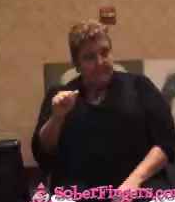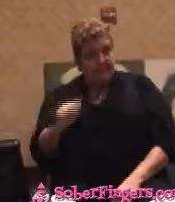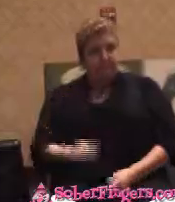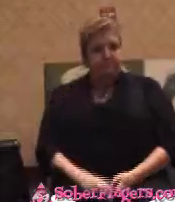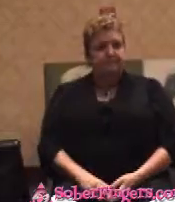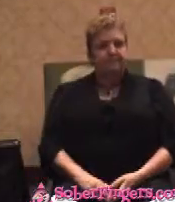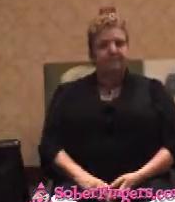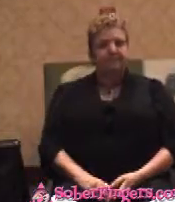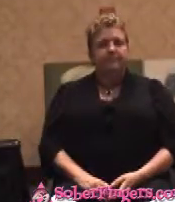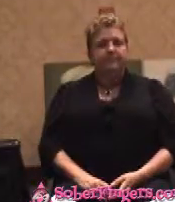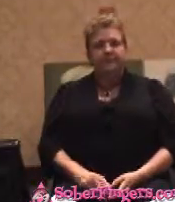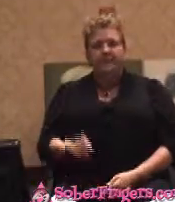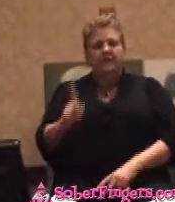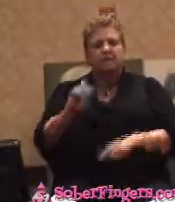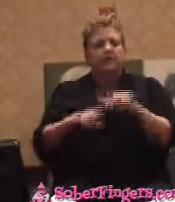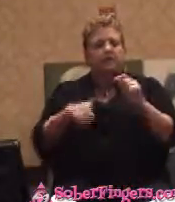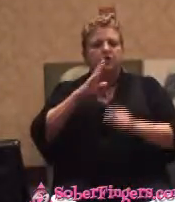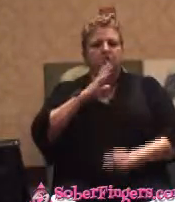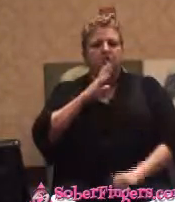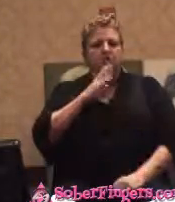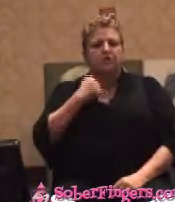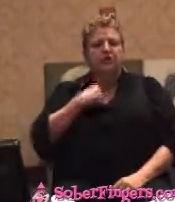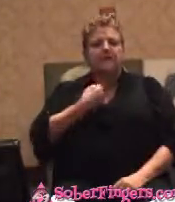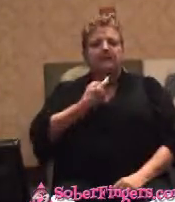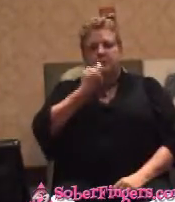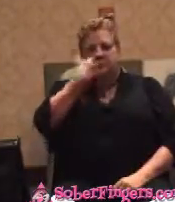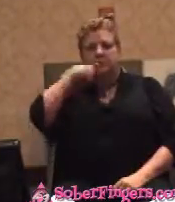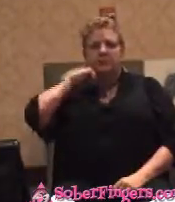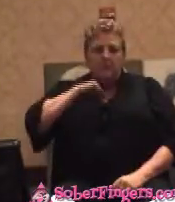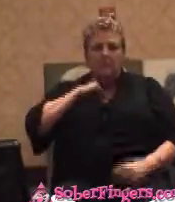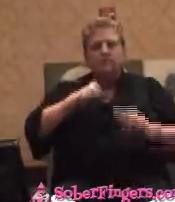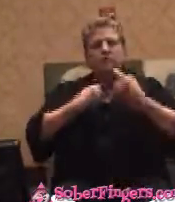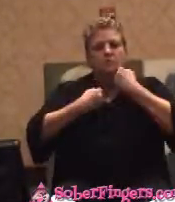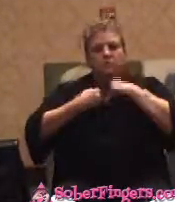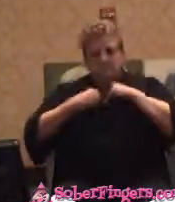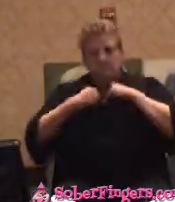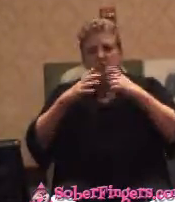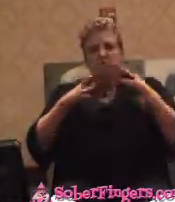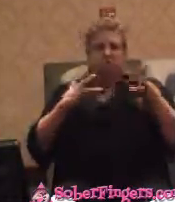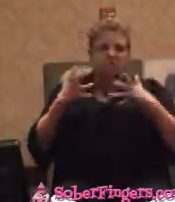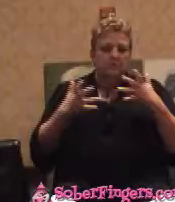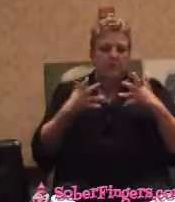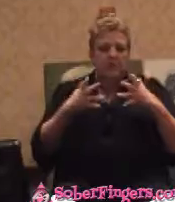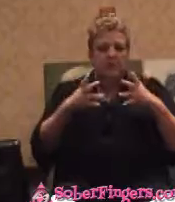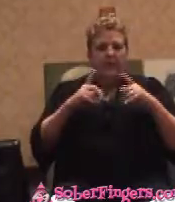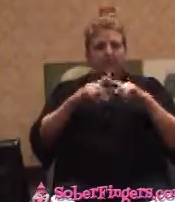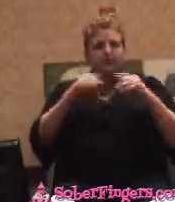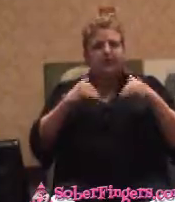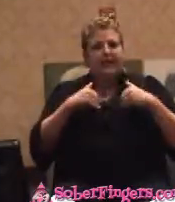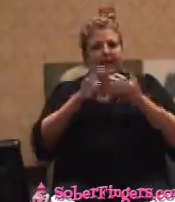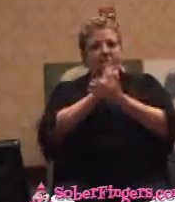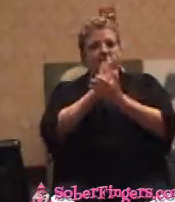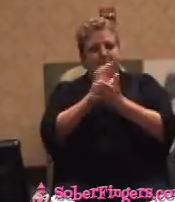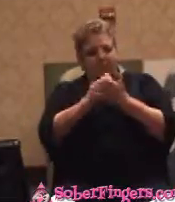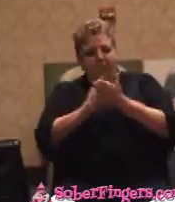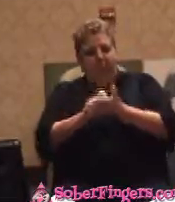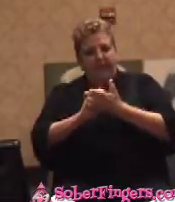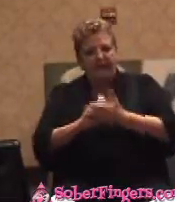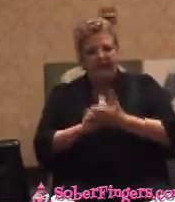And she couldn't talk. And had tubes and things in her throat. But she had a little pad. And he talked to her for a while. And he said,